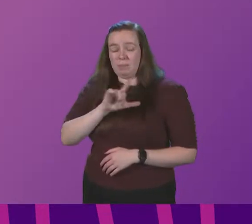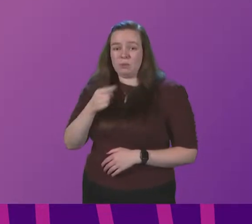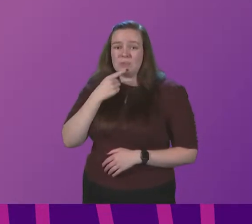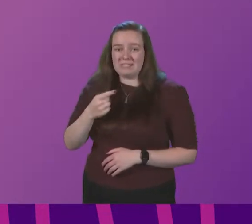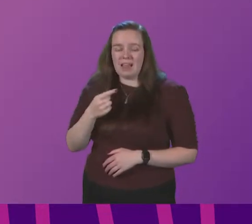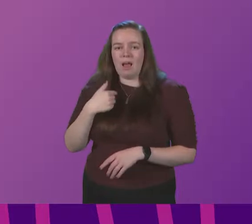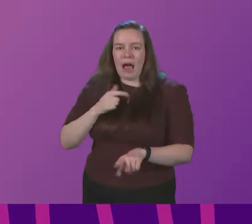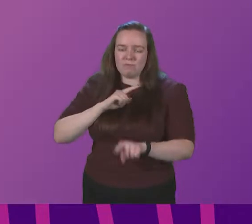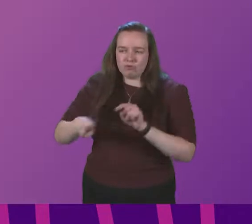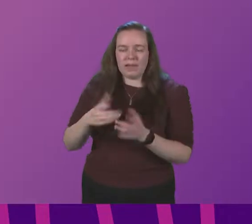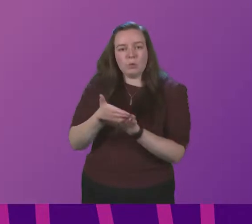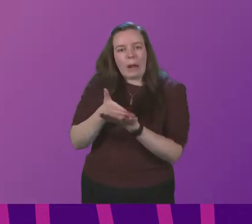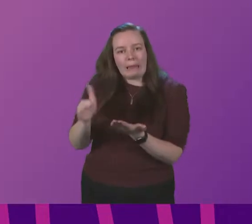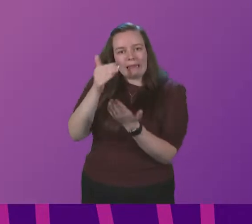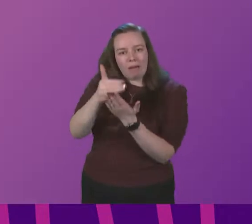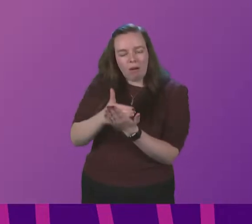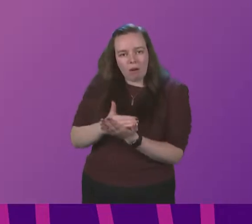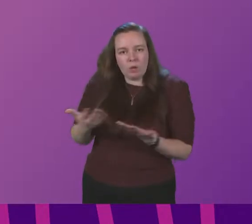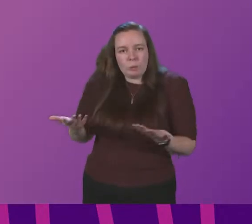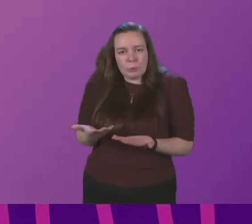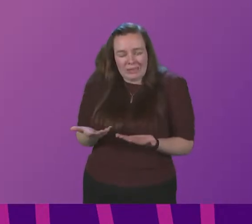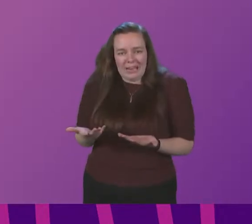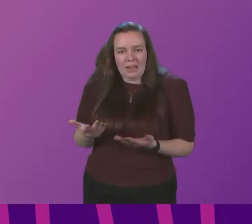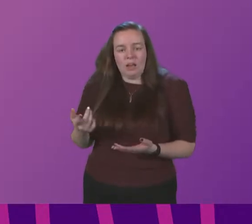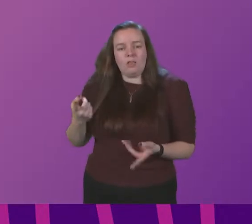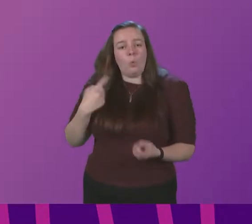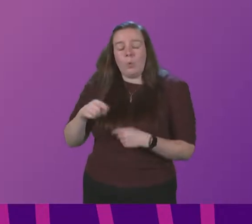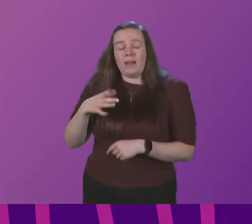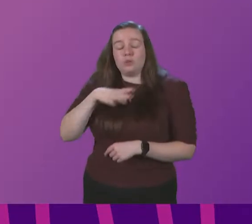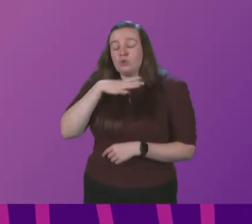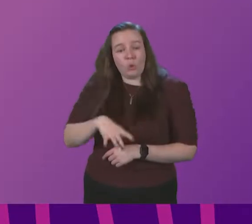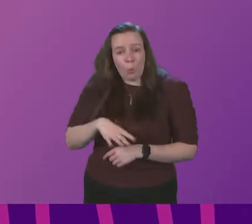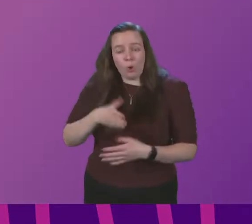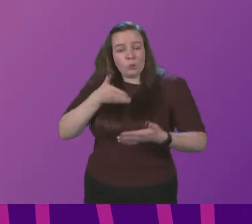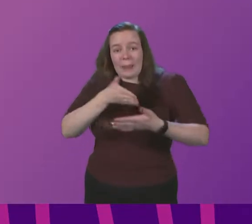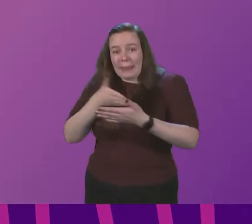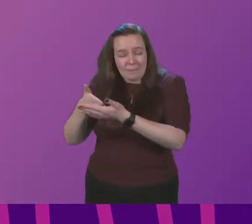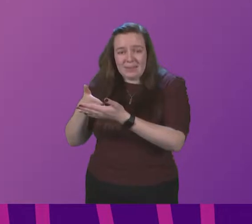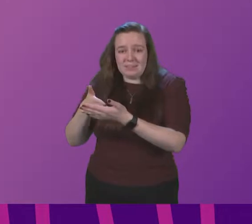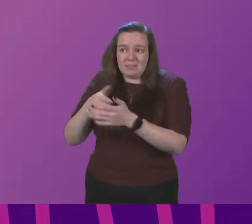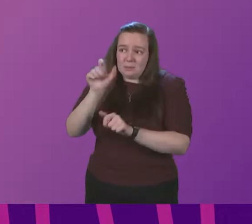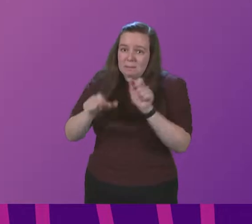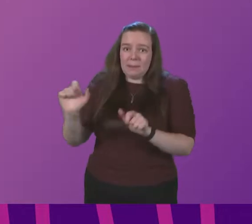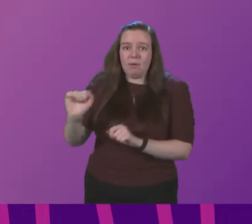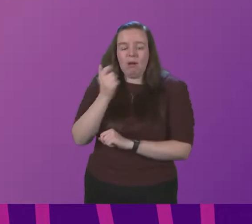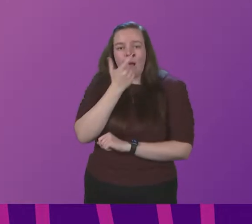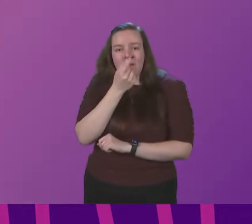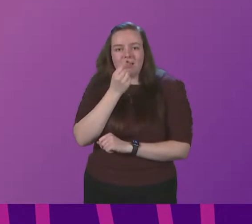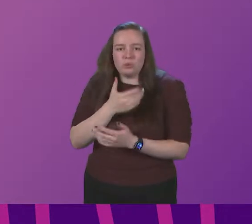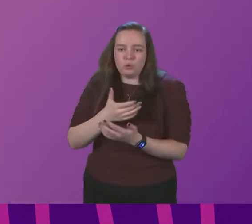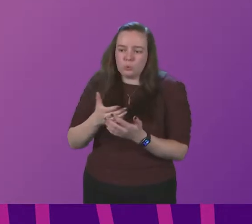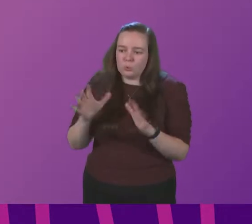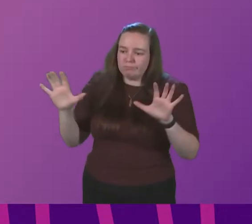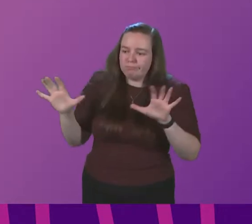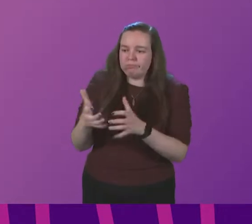I've tried to set out as clearly as possible today that we don't want to put limits on people's ability to gather and their